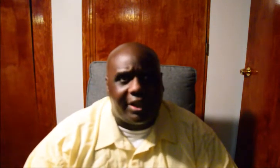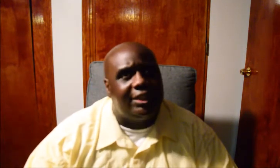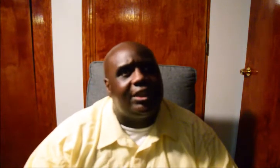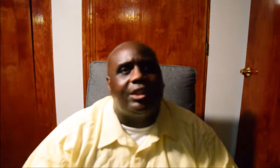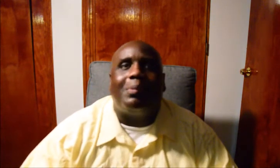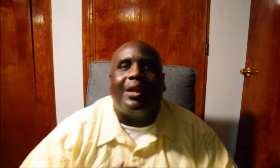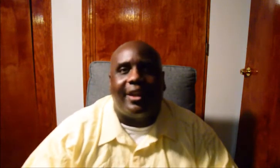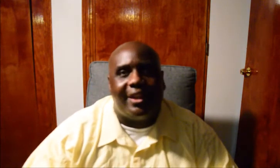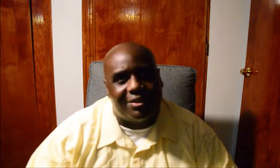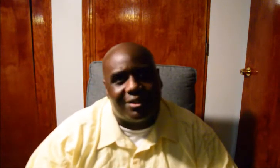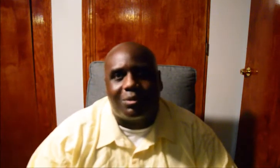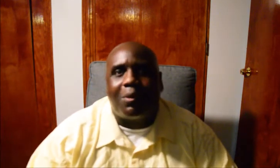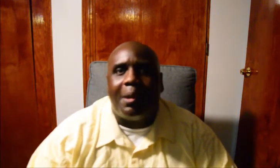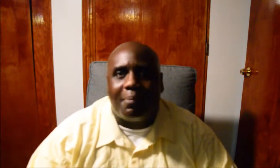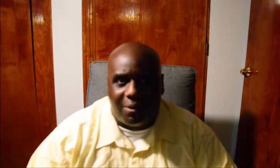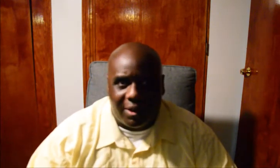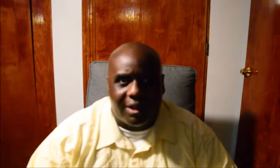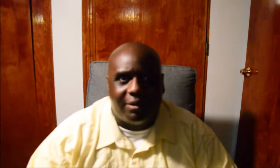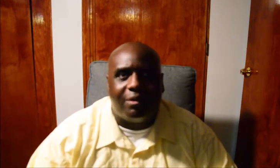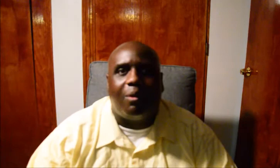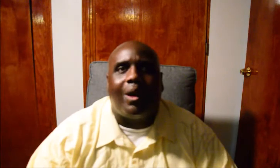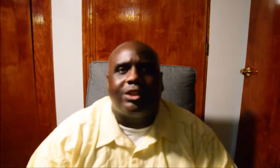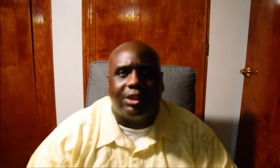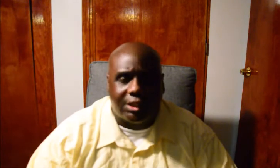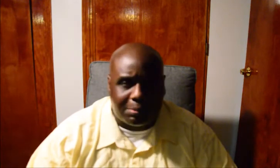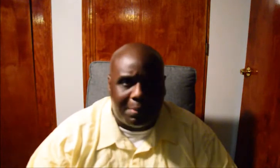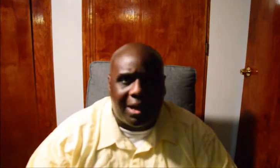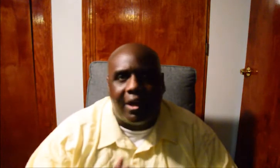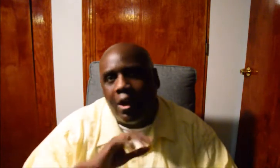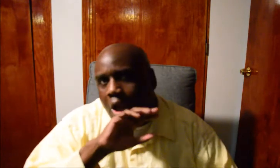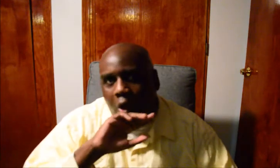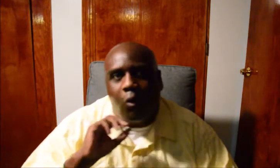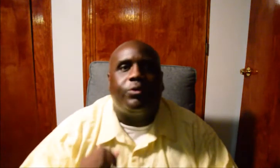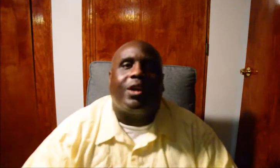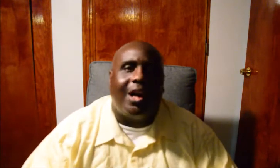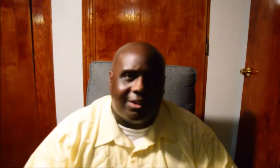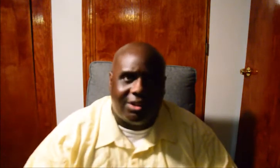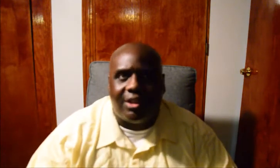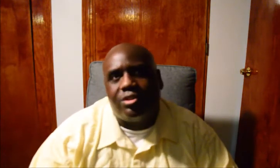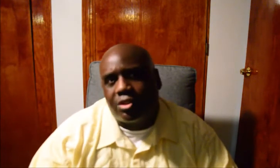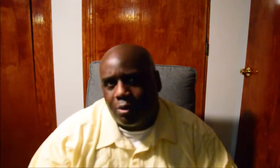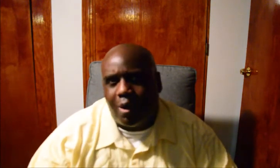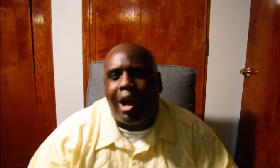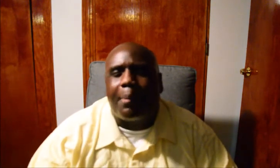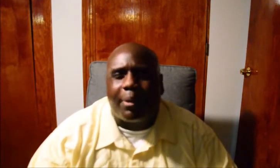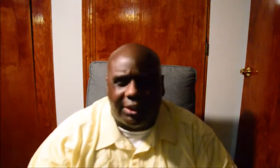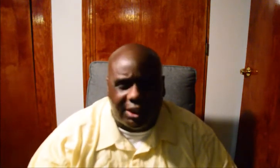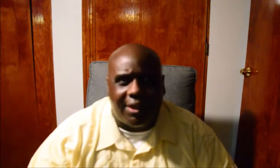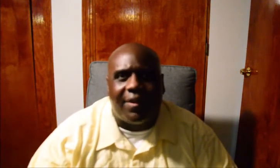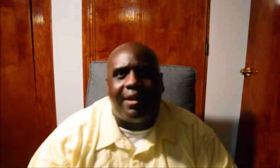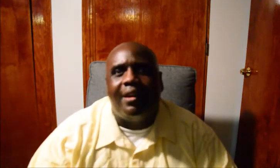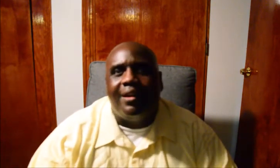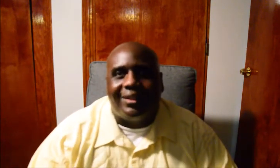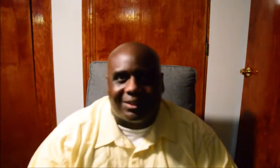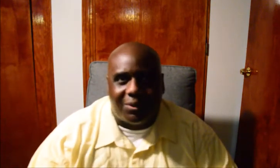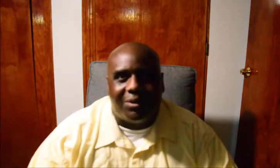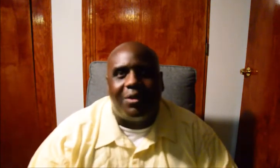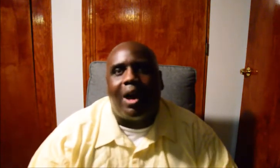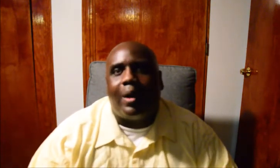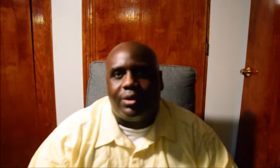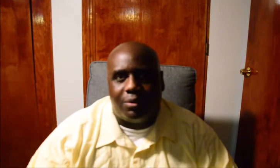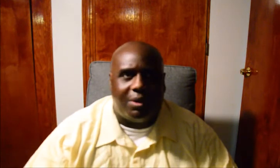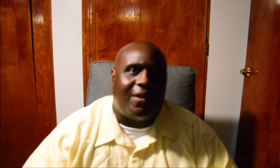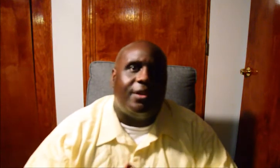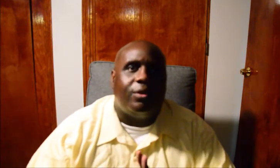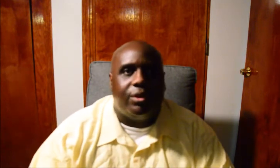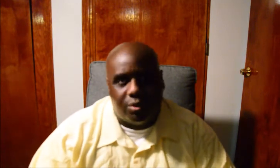chaplain, and she's my latest subscriber, and watching some of my older content, so I appreciate that. So, you